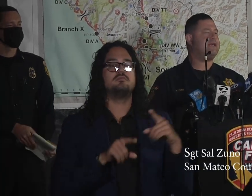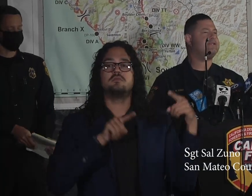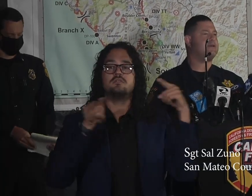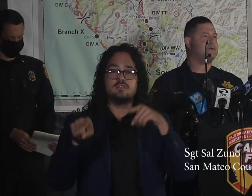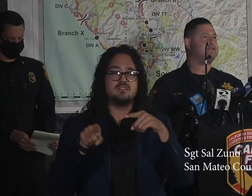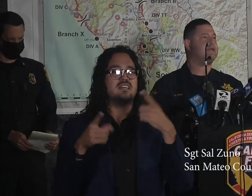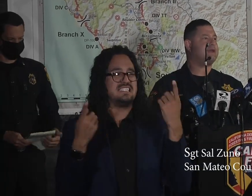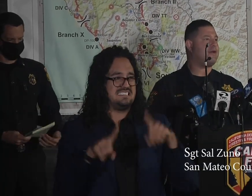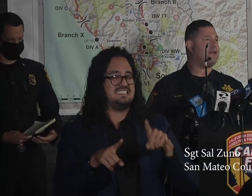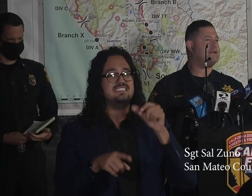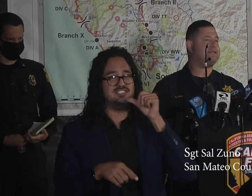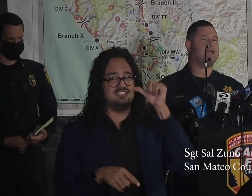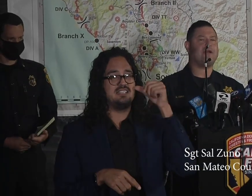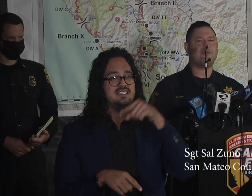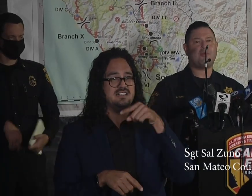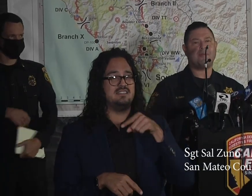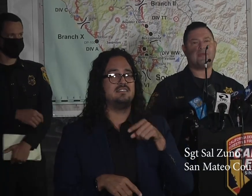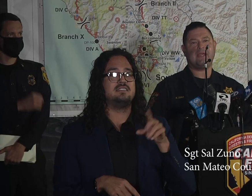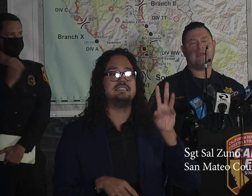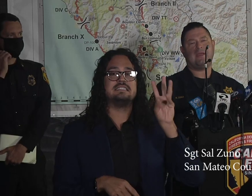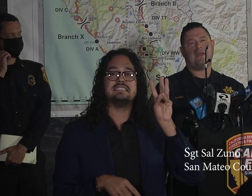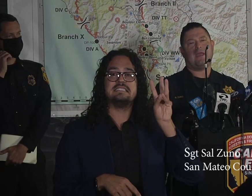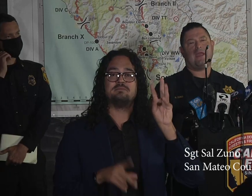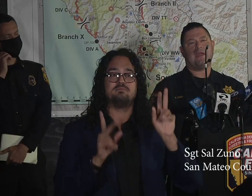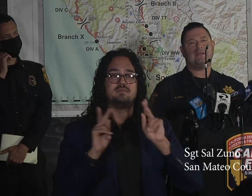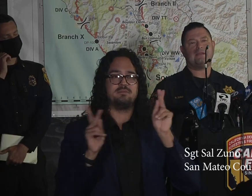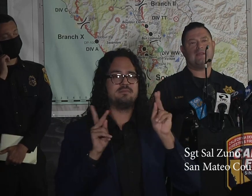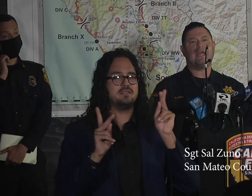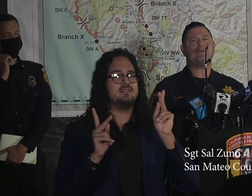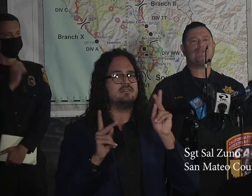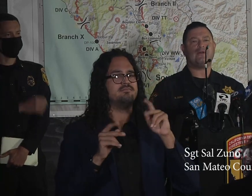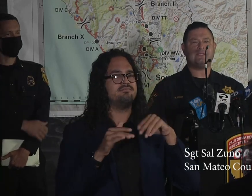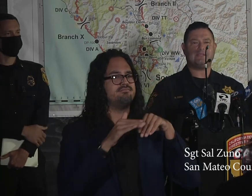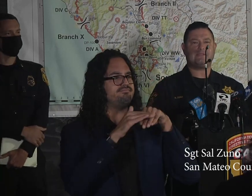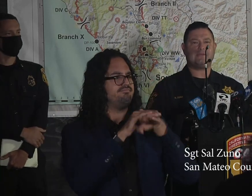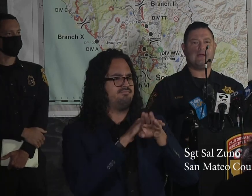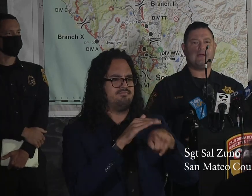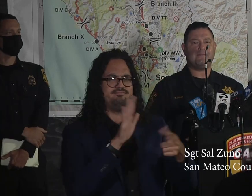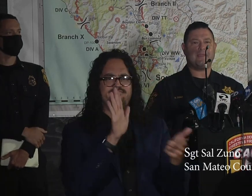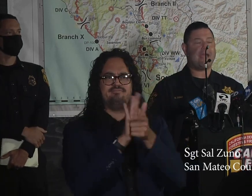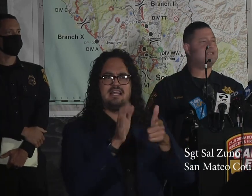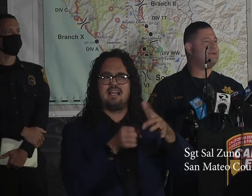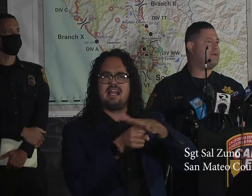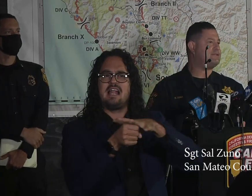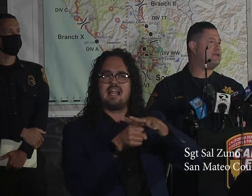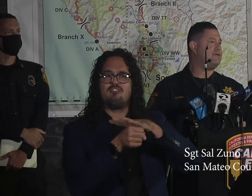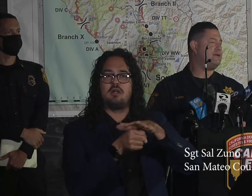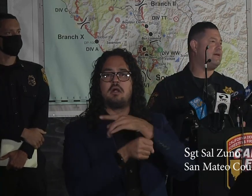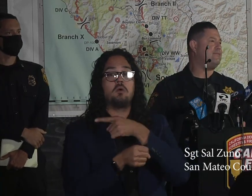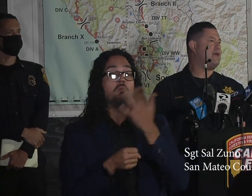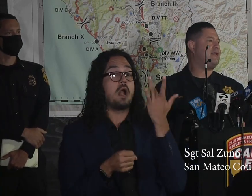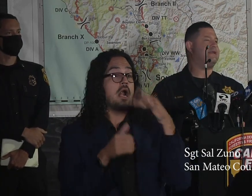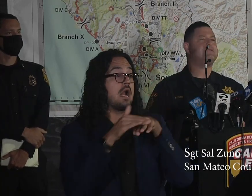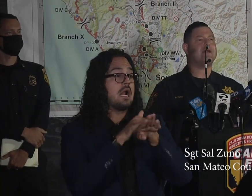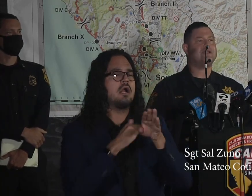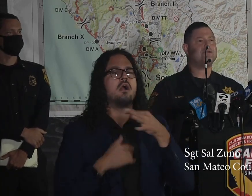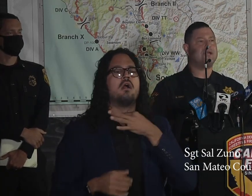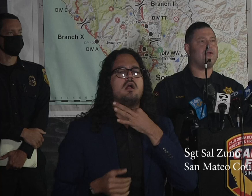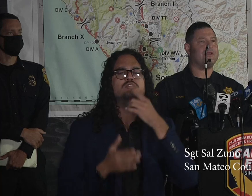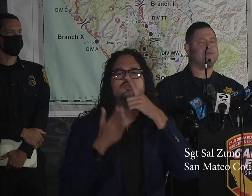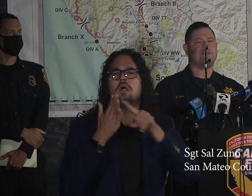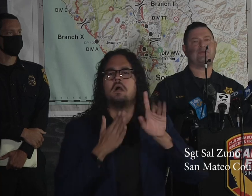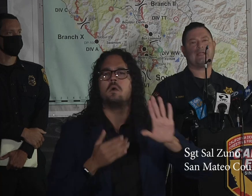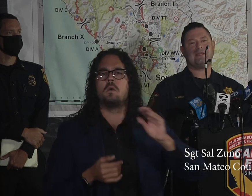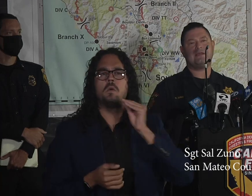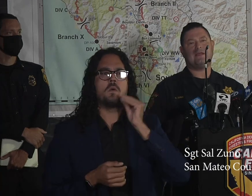did enter a restricted area to check on their property, and the end result is they had to be rescued. They snuck